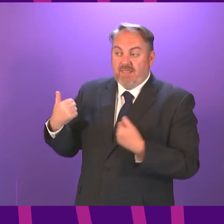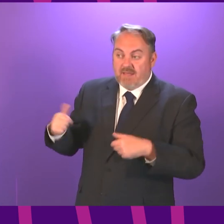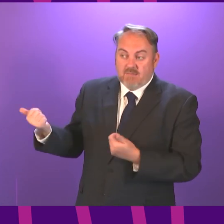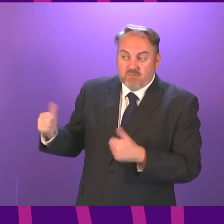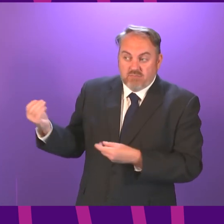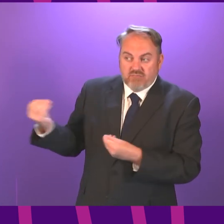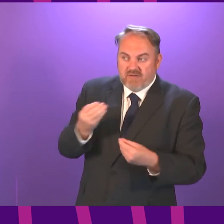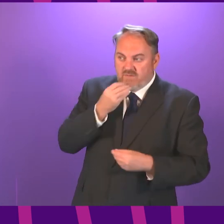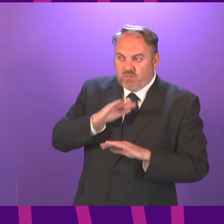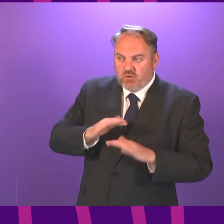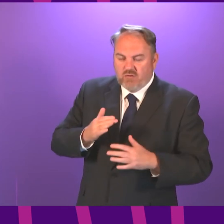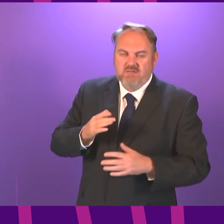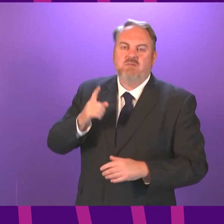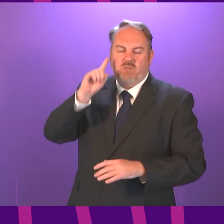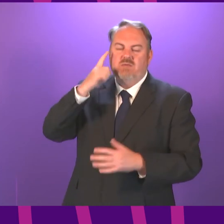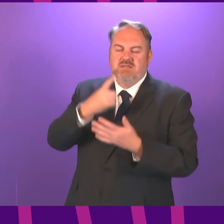what